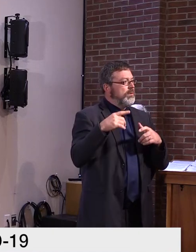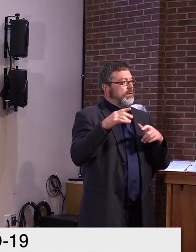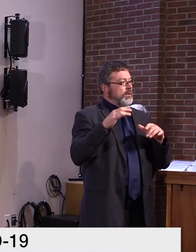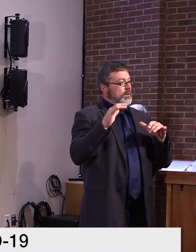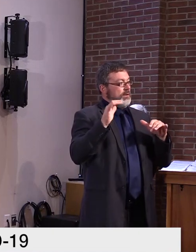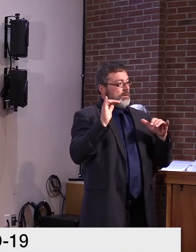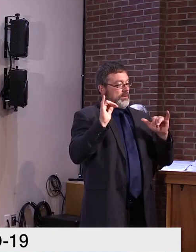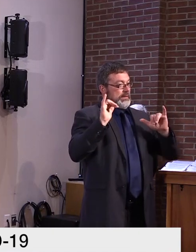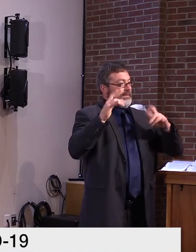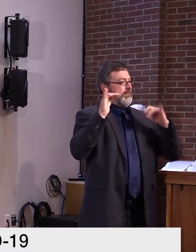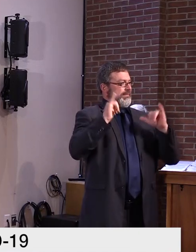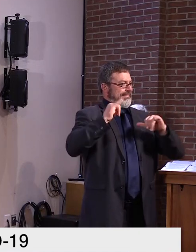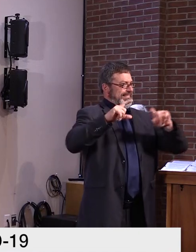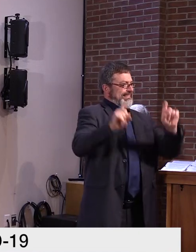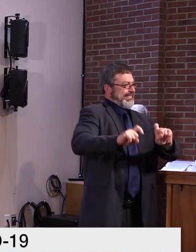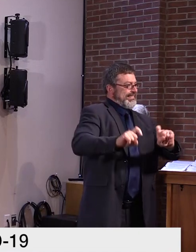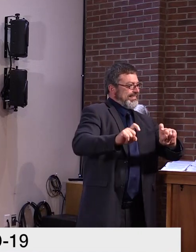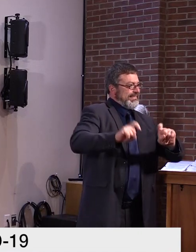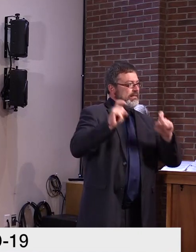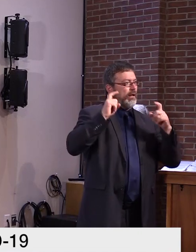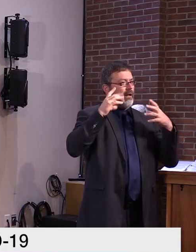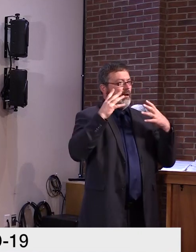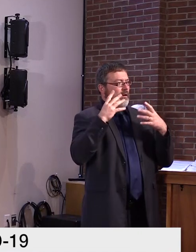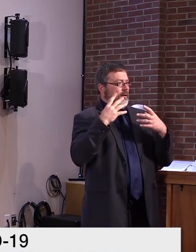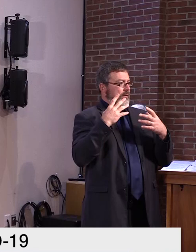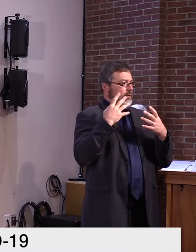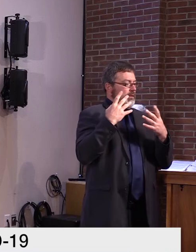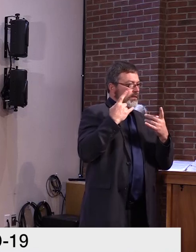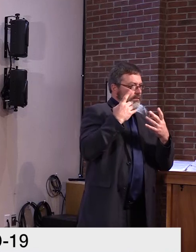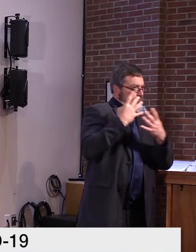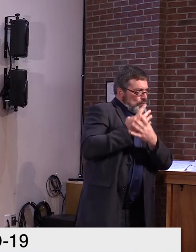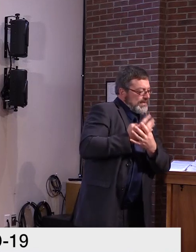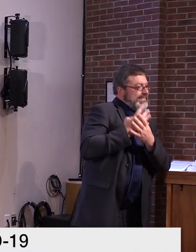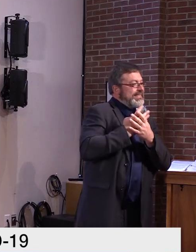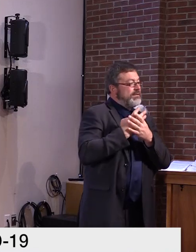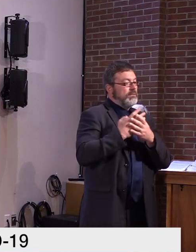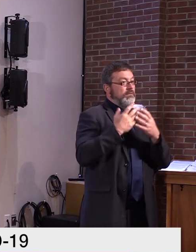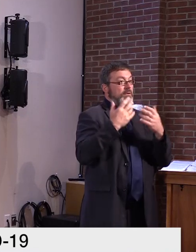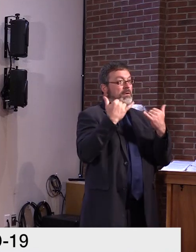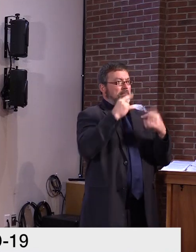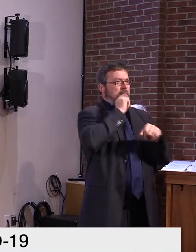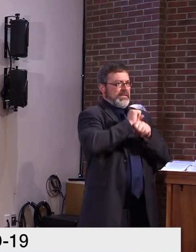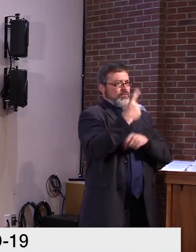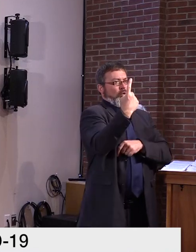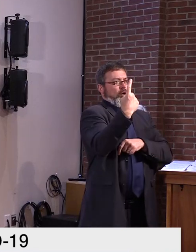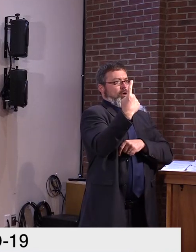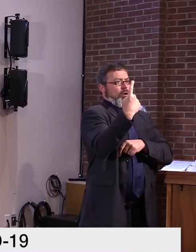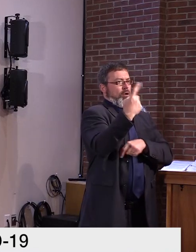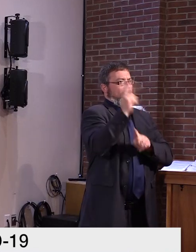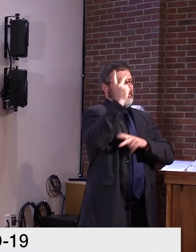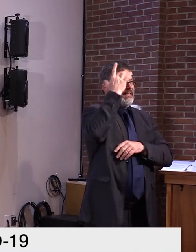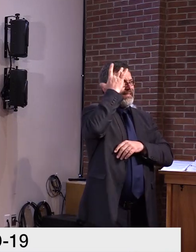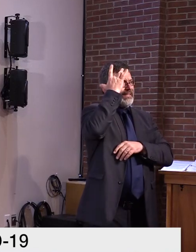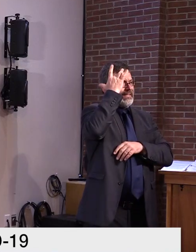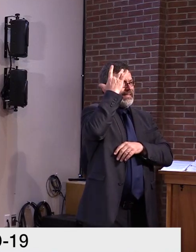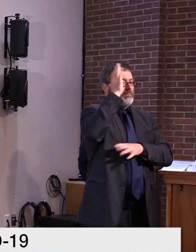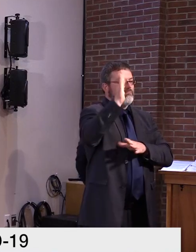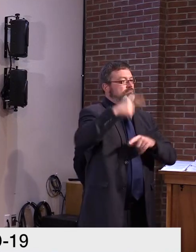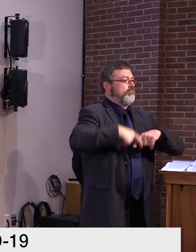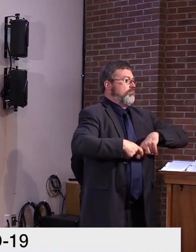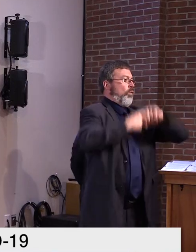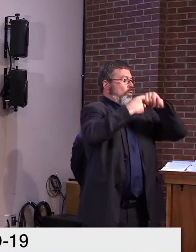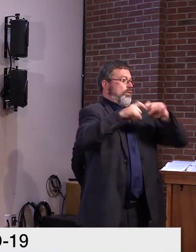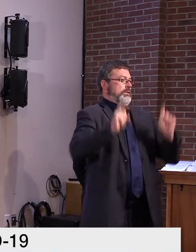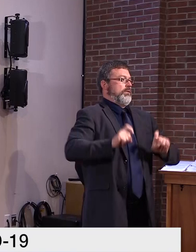if that event is in any way related to the vaccine or not. That is business as usual in the way these trials